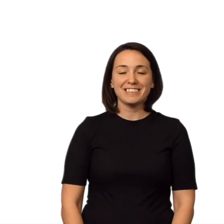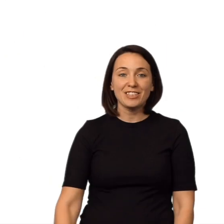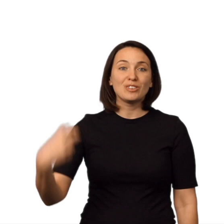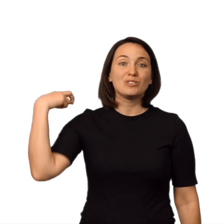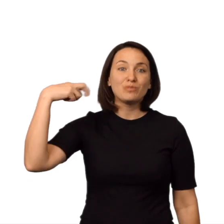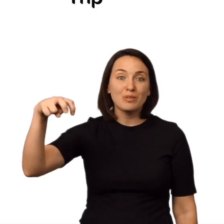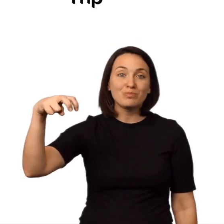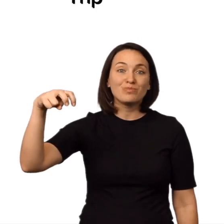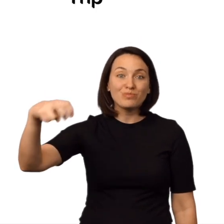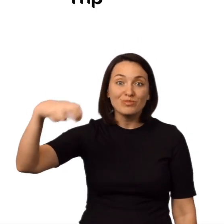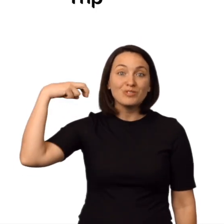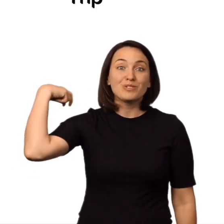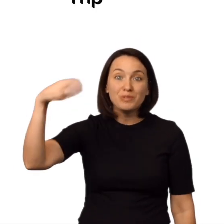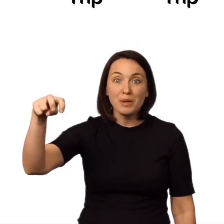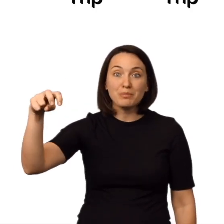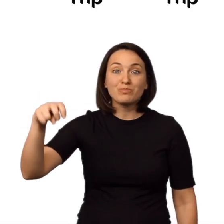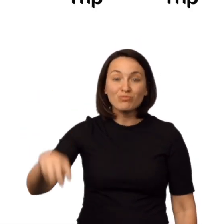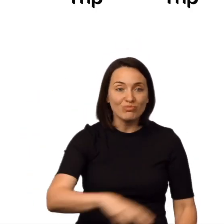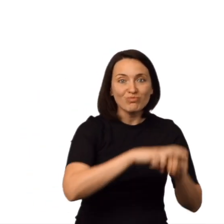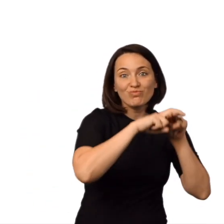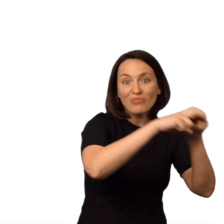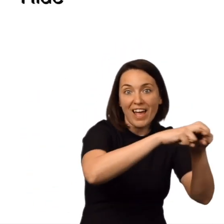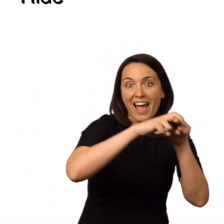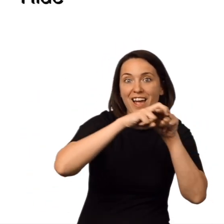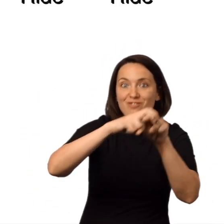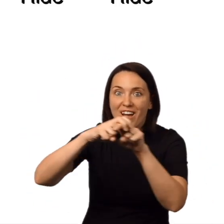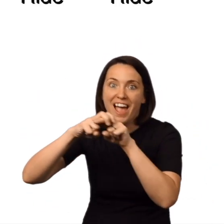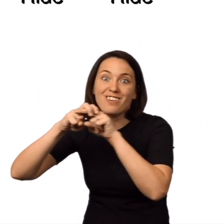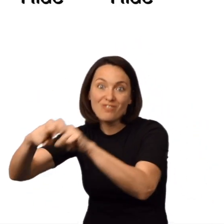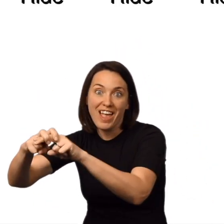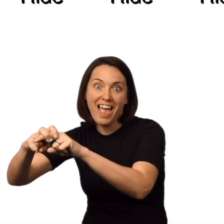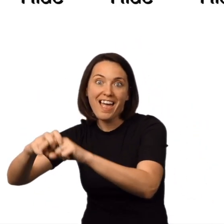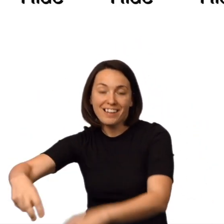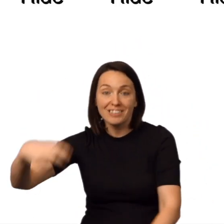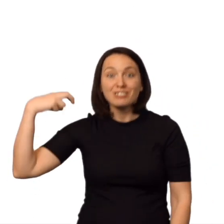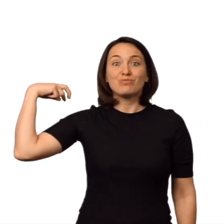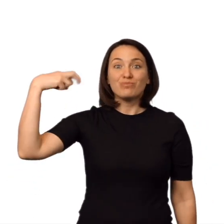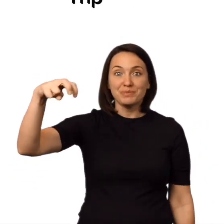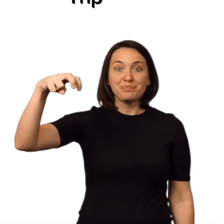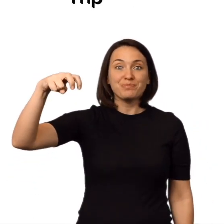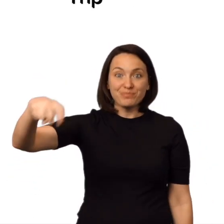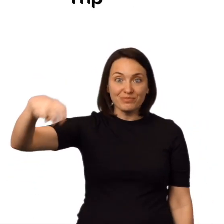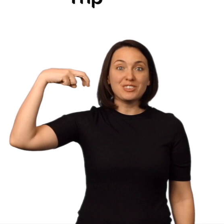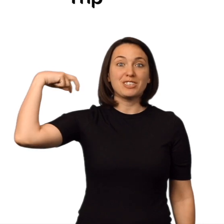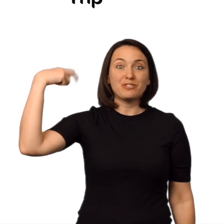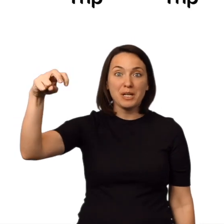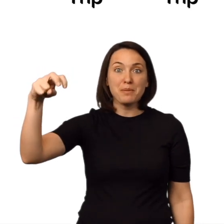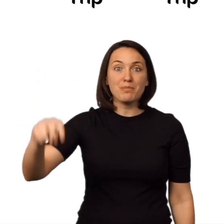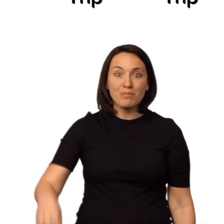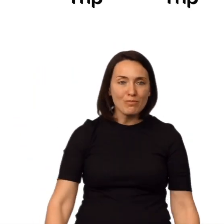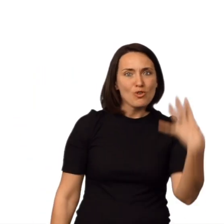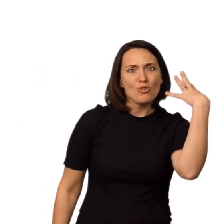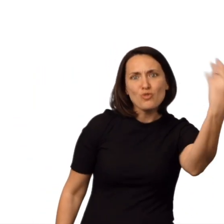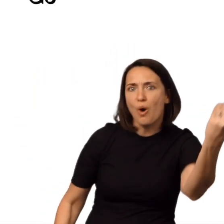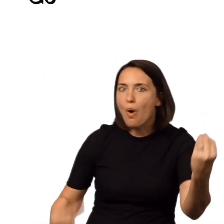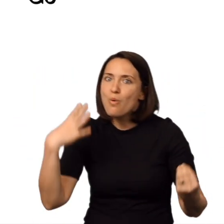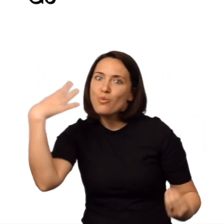Trip, trip Ride, ride, ride Trip, trip Go,